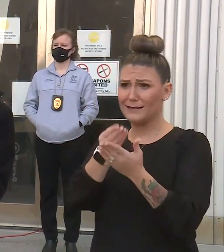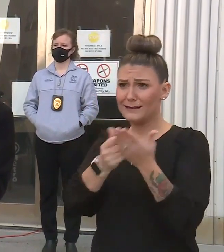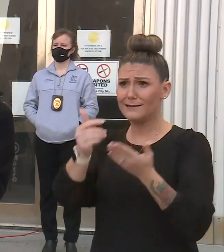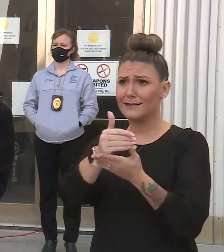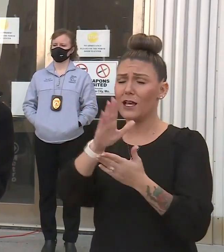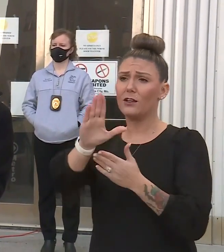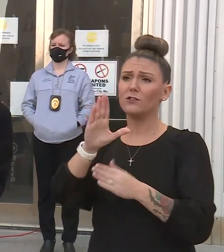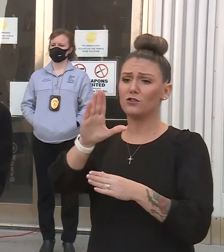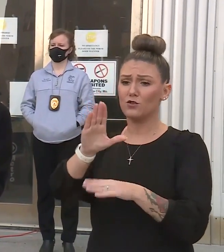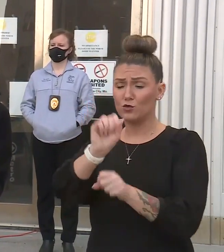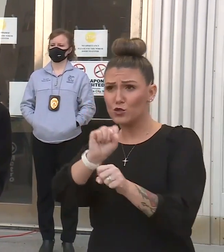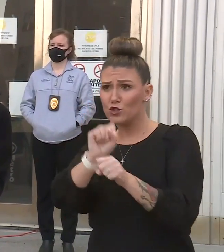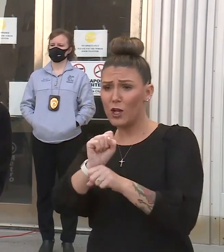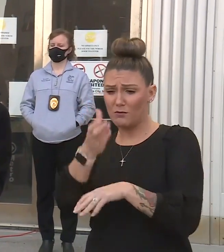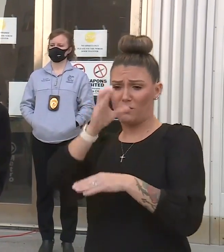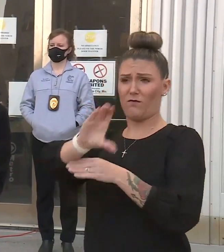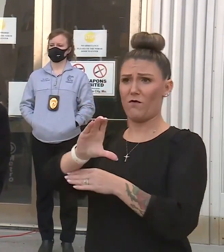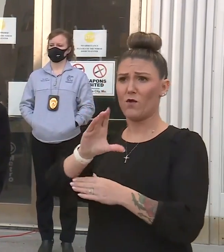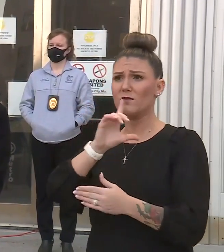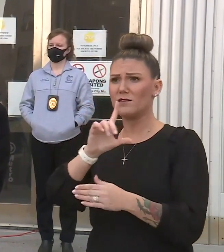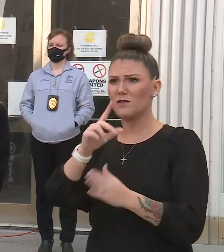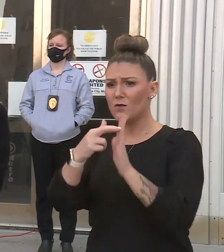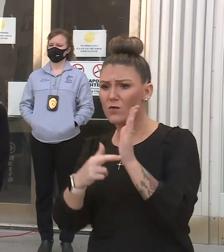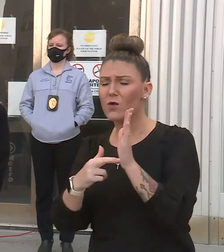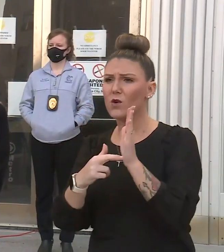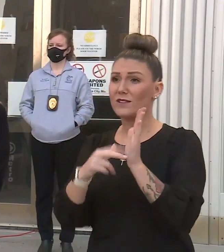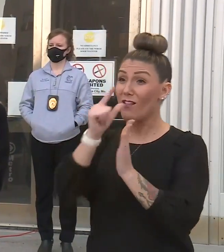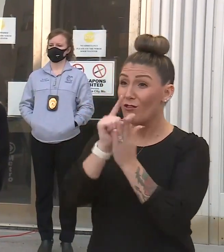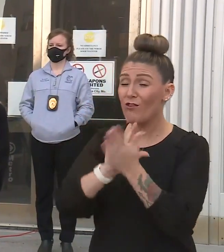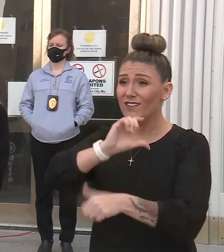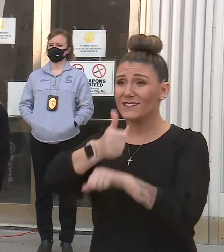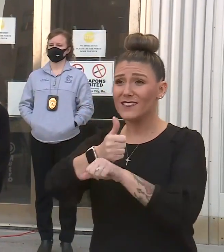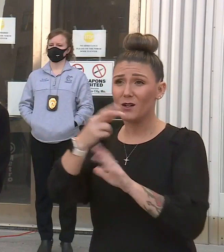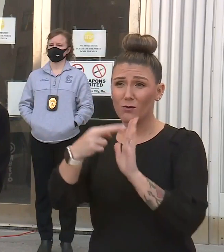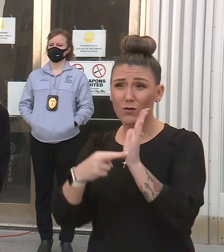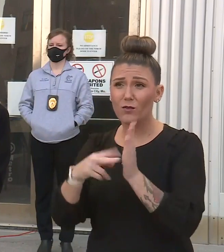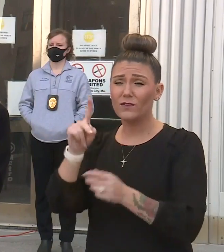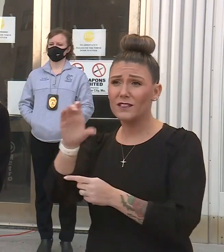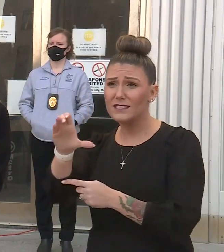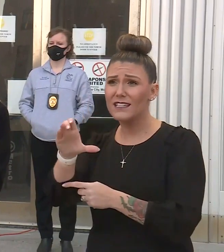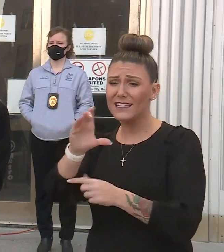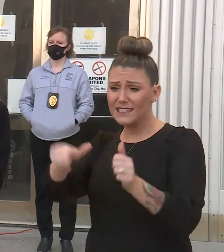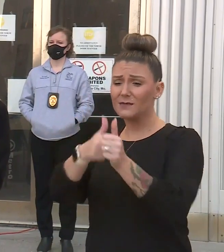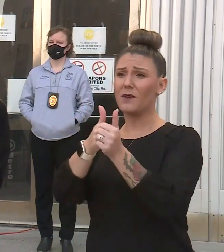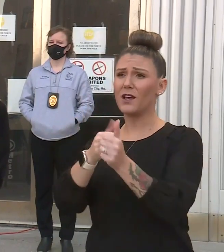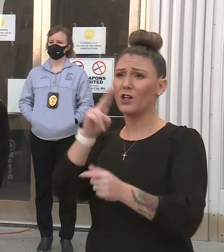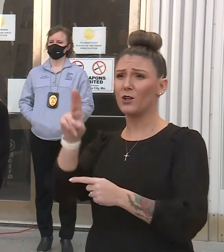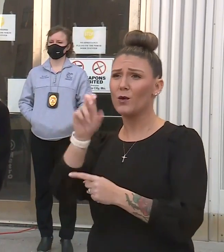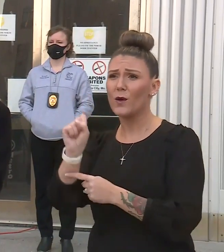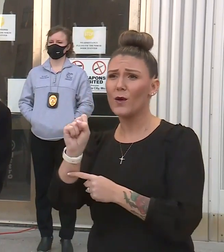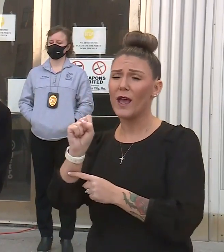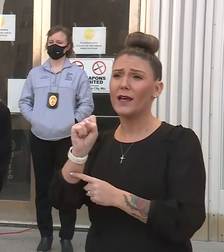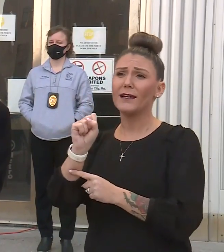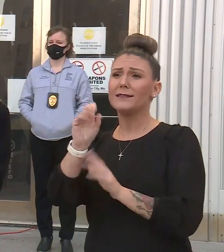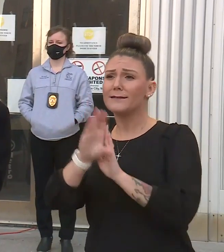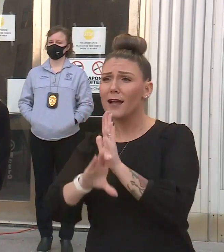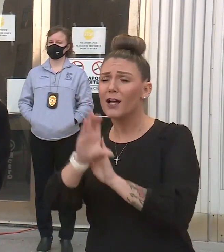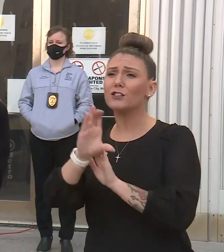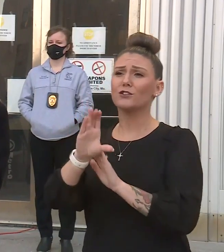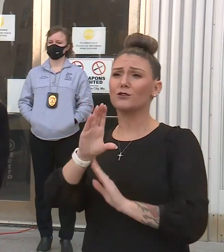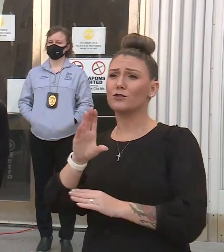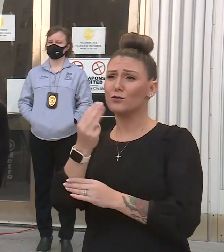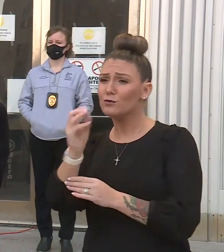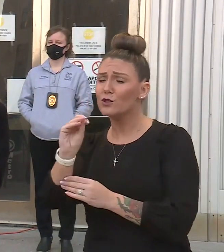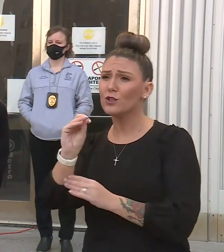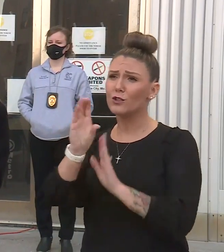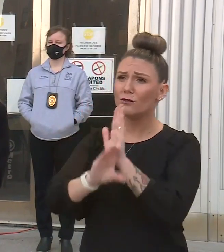your job to actually enforce the rules, the lawful rules, of Kansas City. This order is backed by the U.S. Constitution, the Missouri Constitution, the charter